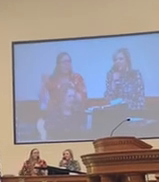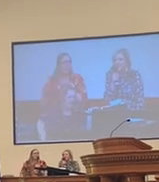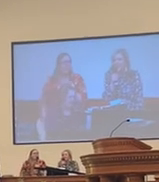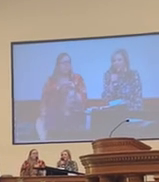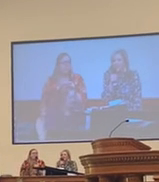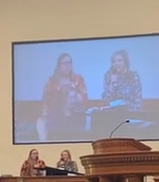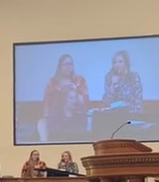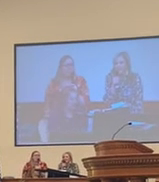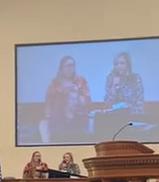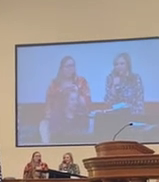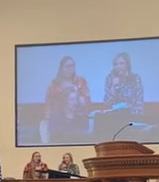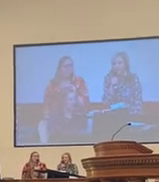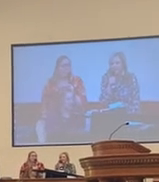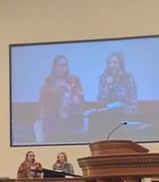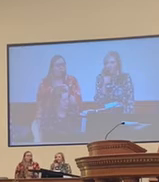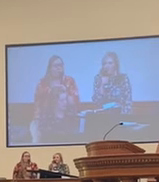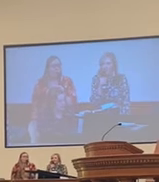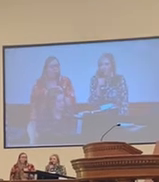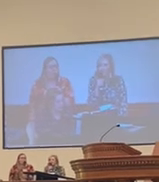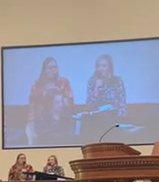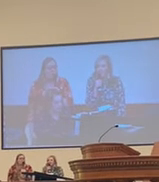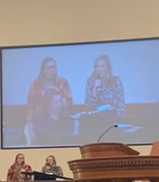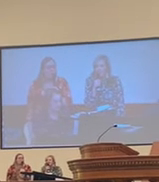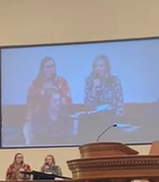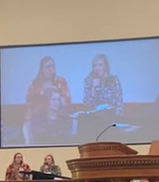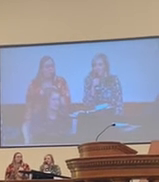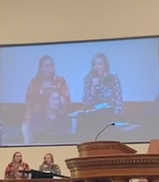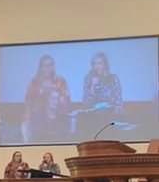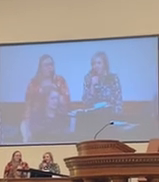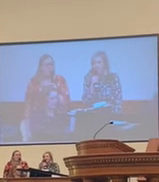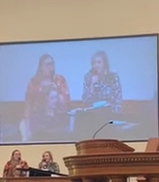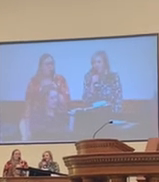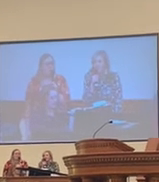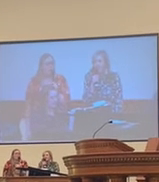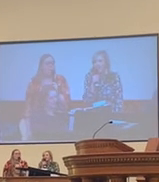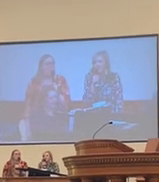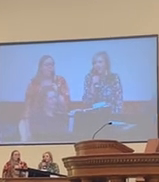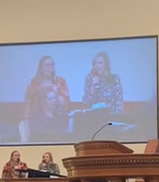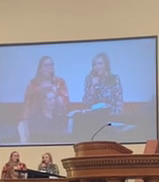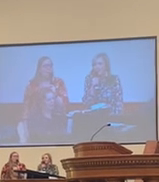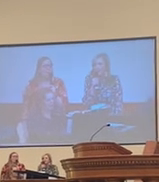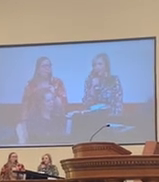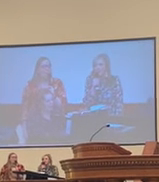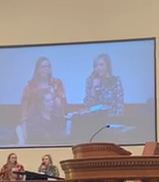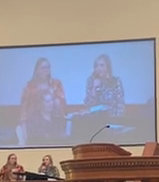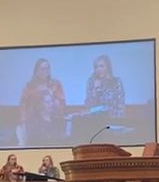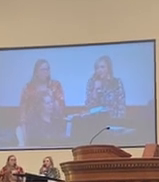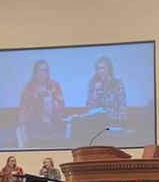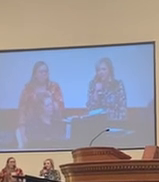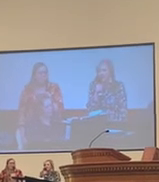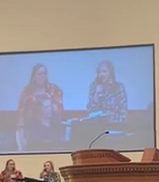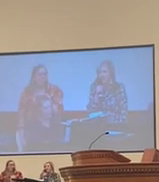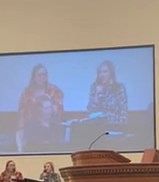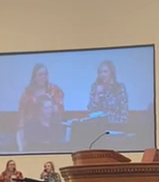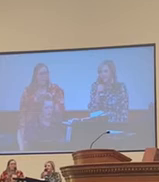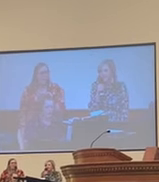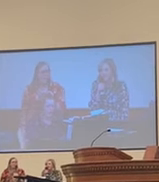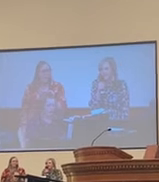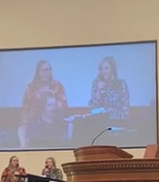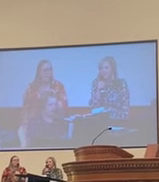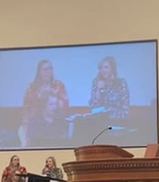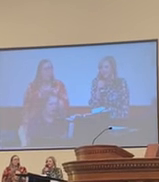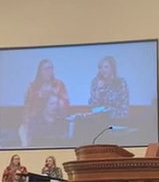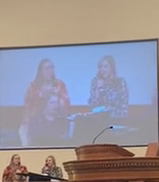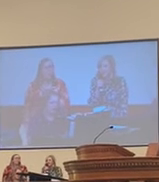Thank you, Jesus Thank has washed me white